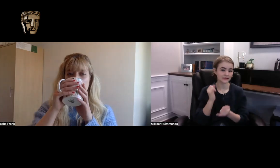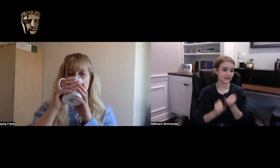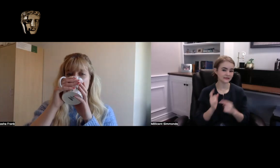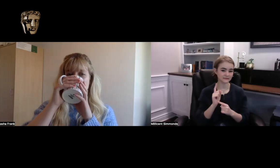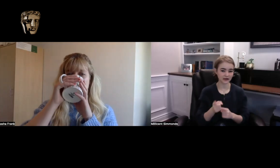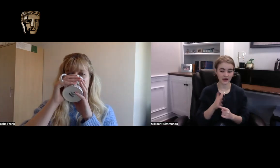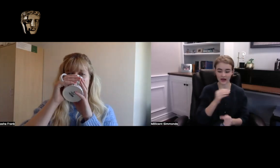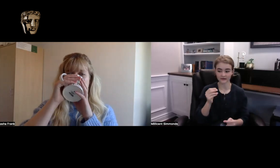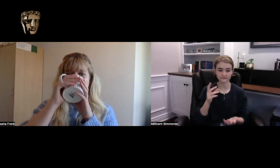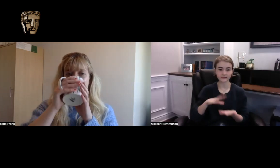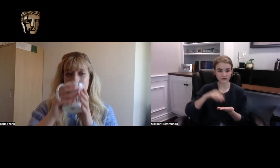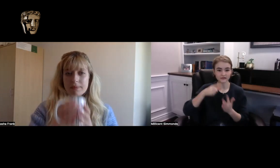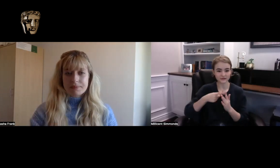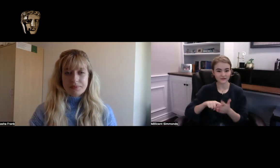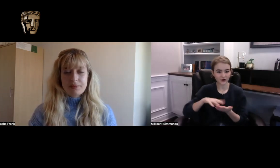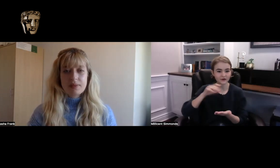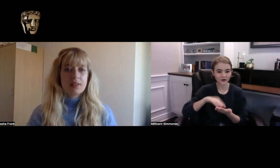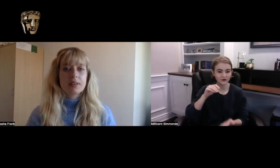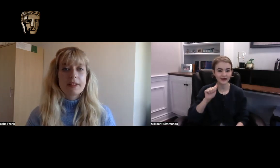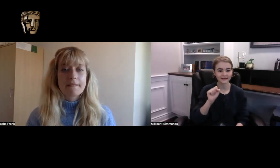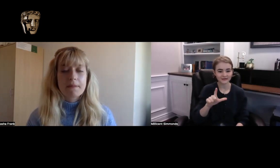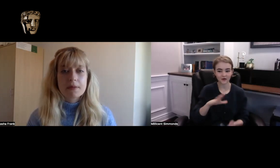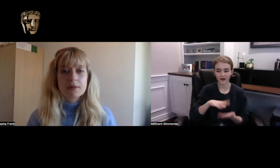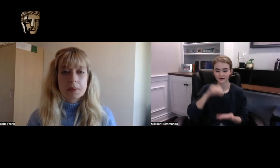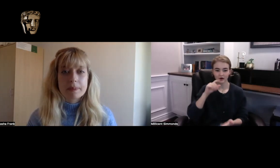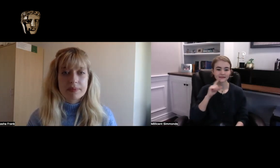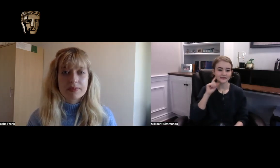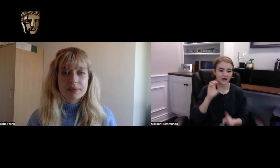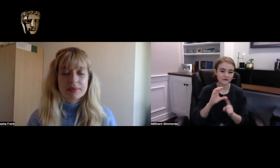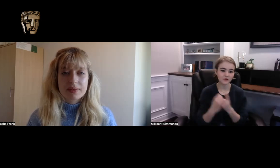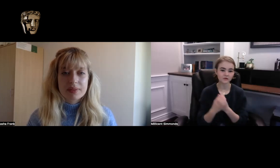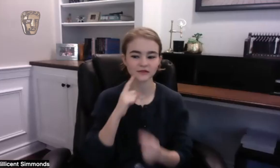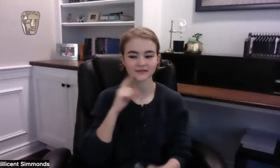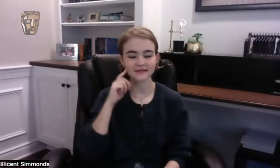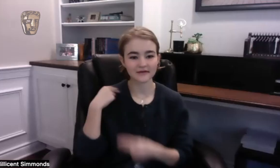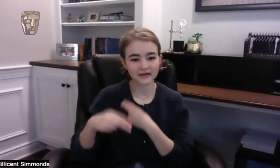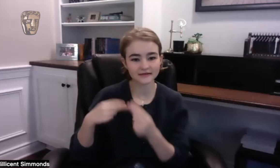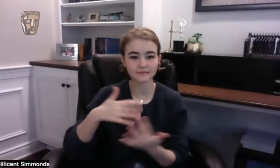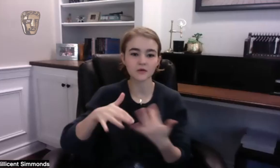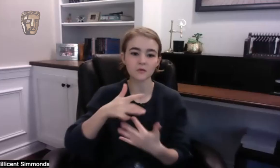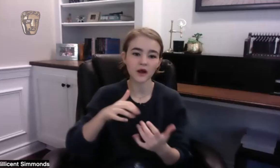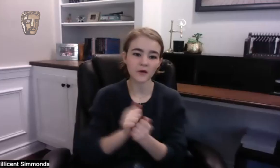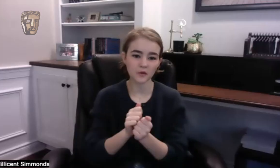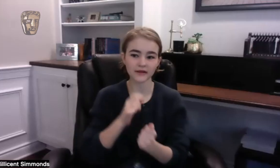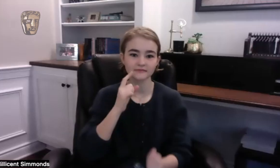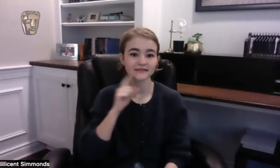all of a sudden you know her kind of her life changes and she needs to transfer to deaf school and you know she